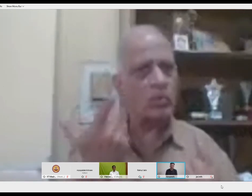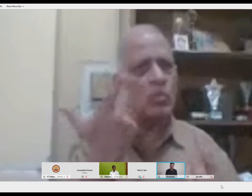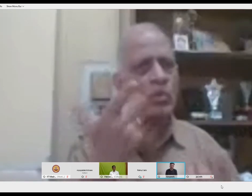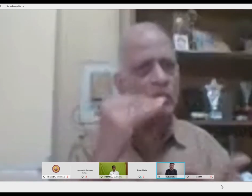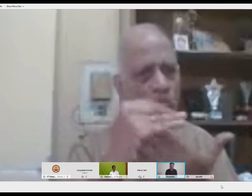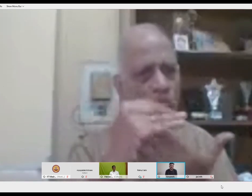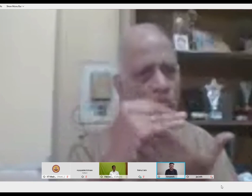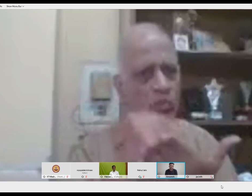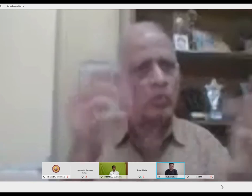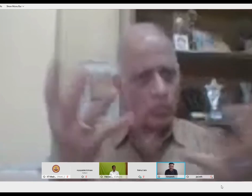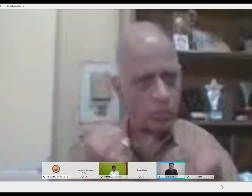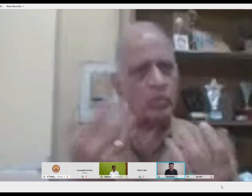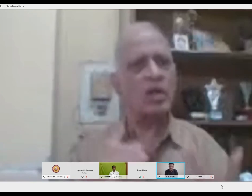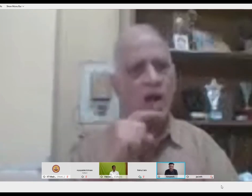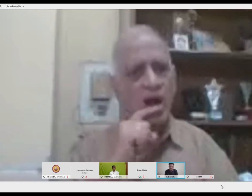other, talk to each other, we don't understand much.